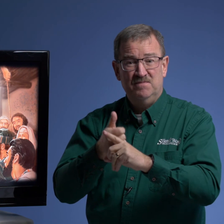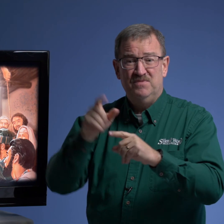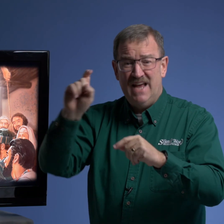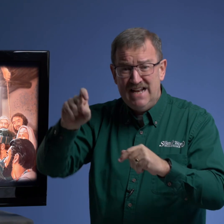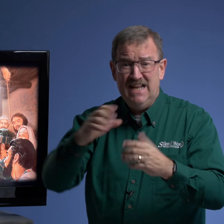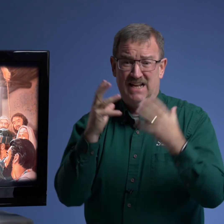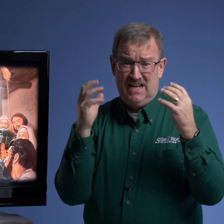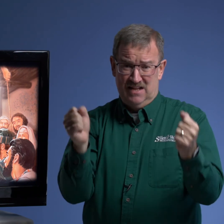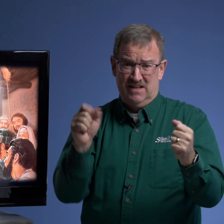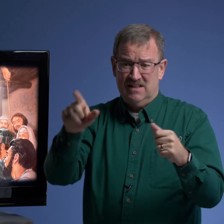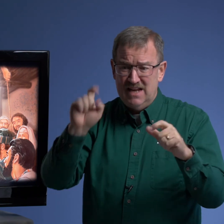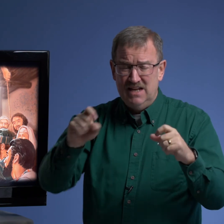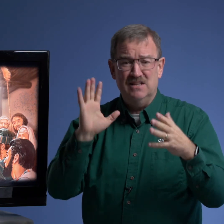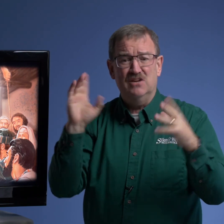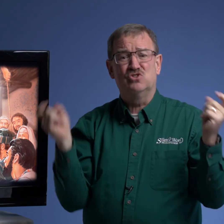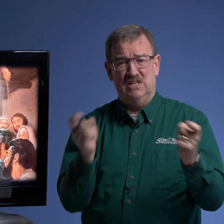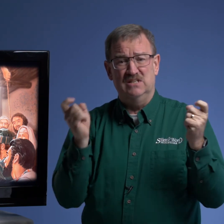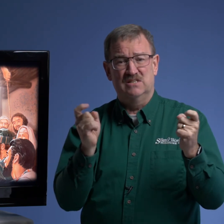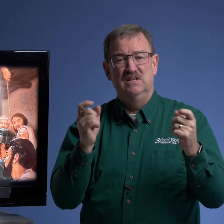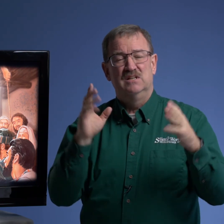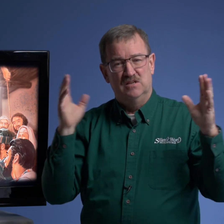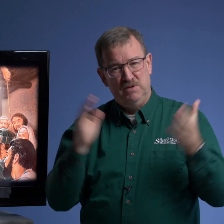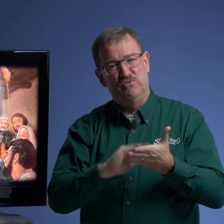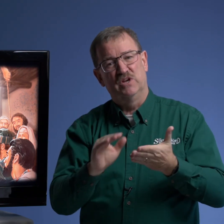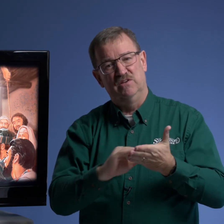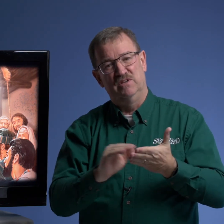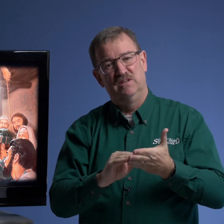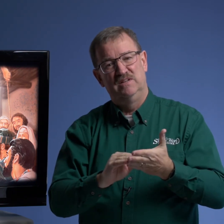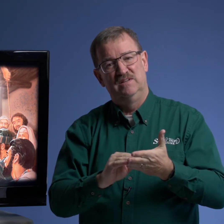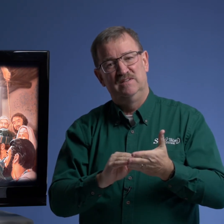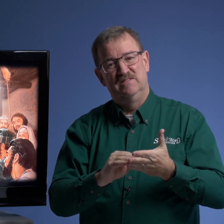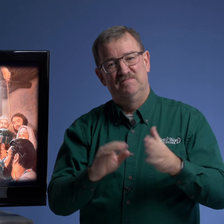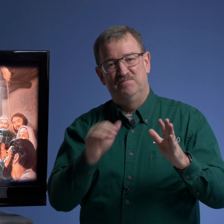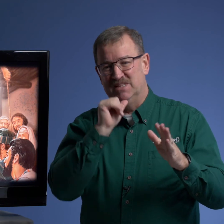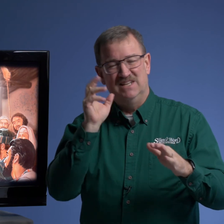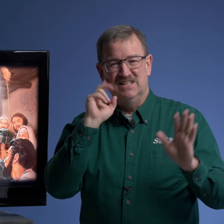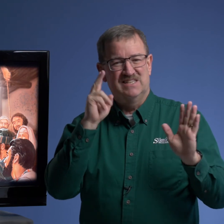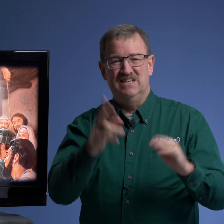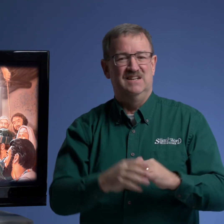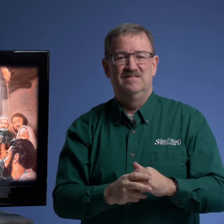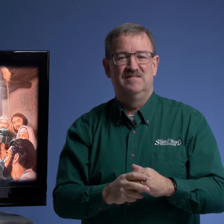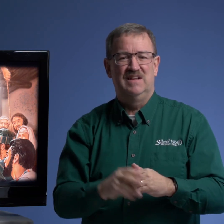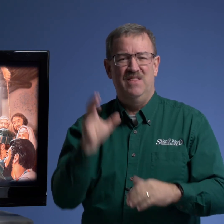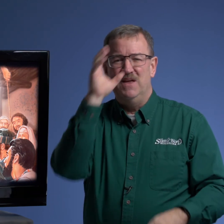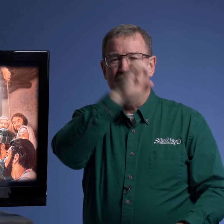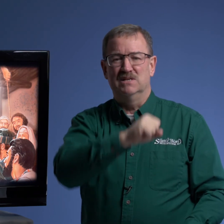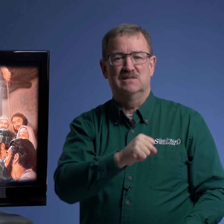they needed healing they needed their sins to be forgiven but they didn't see it and they missed